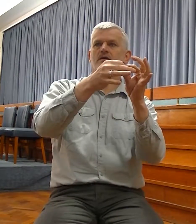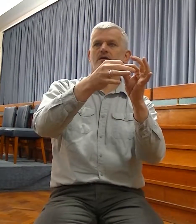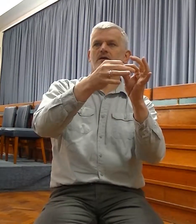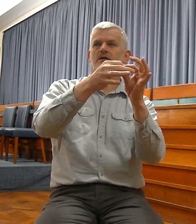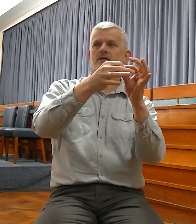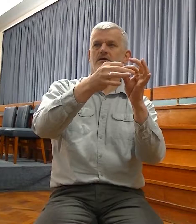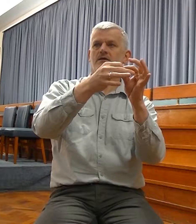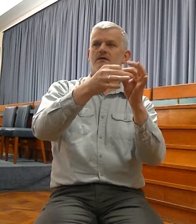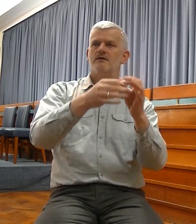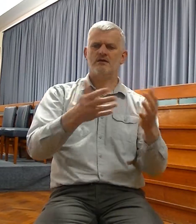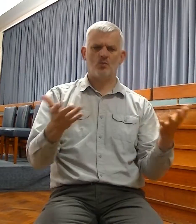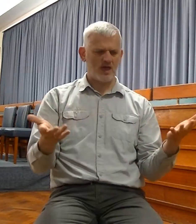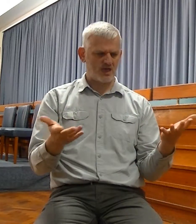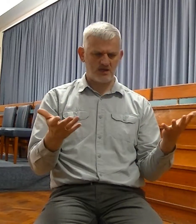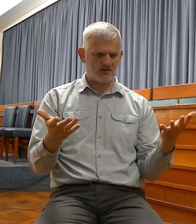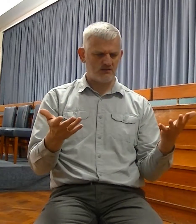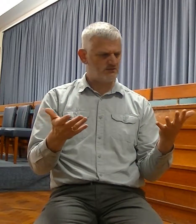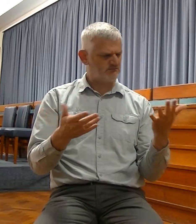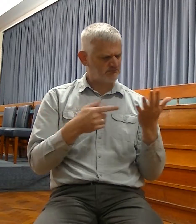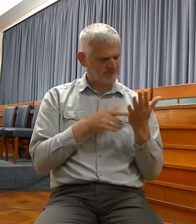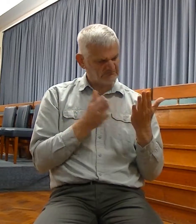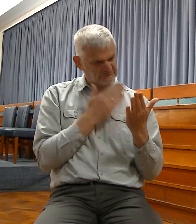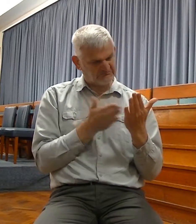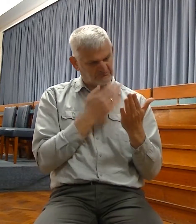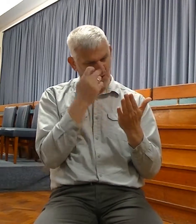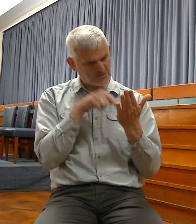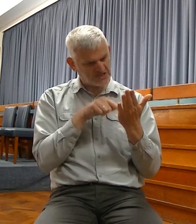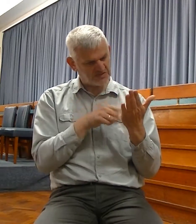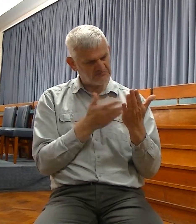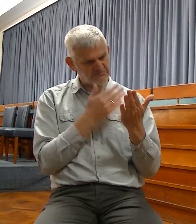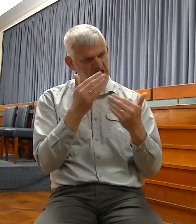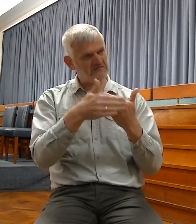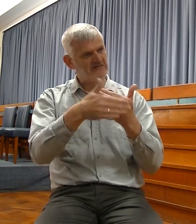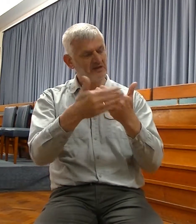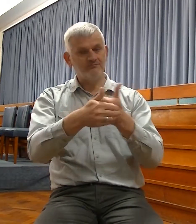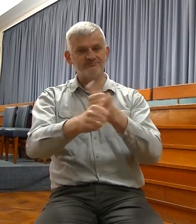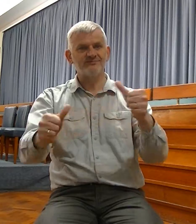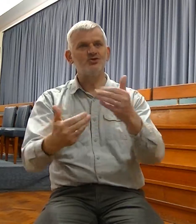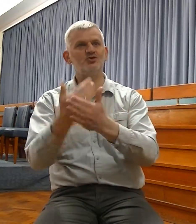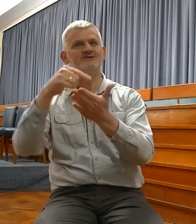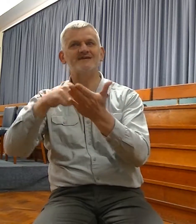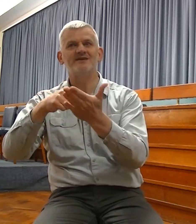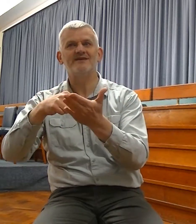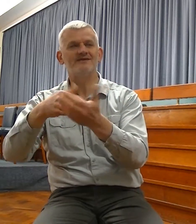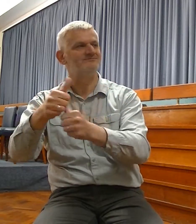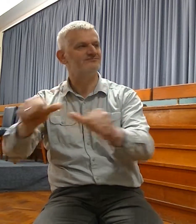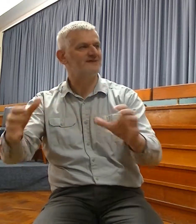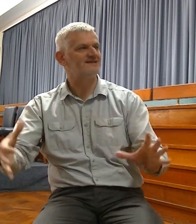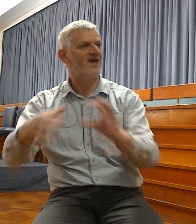in the New Testament church, where there'll be saved people who are descended from Israel and saved people who are